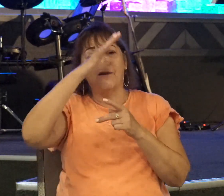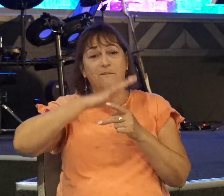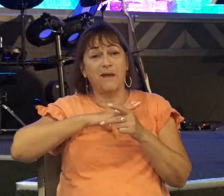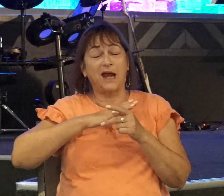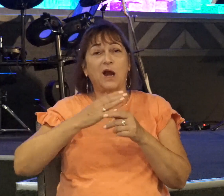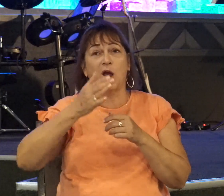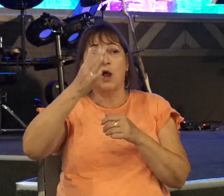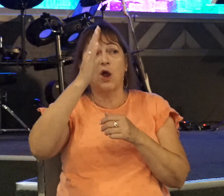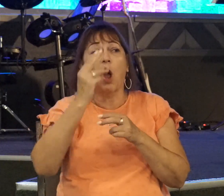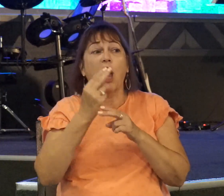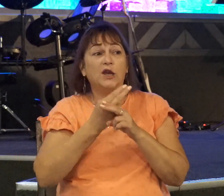uses.